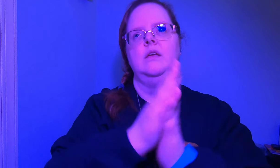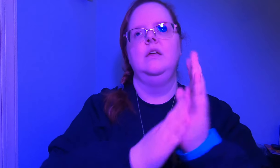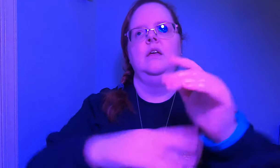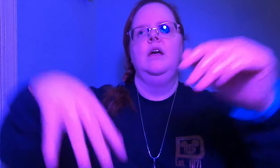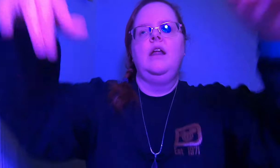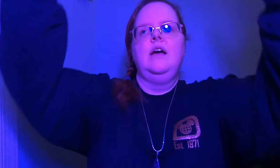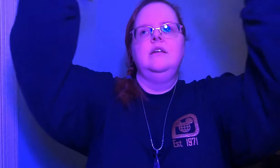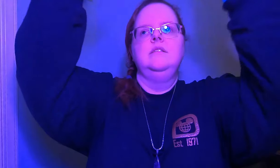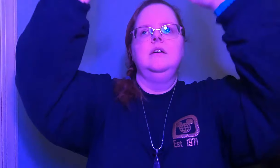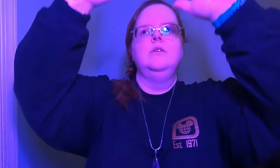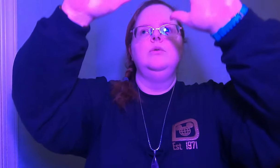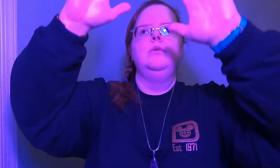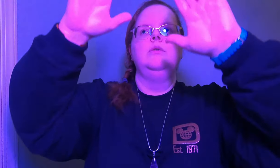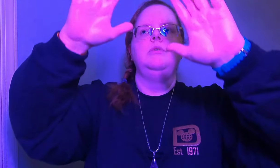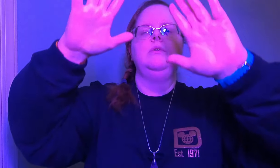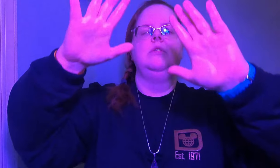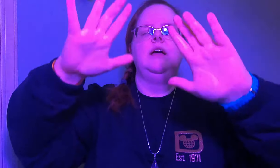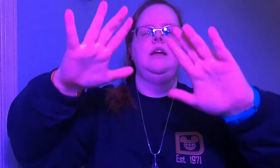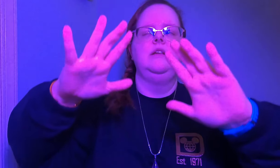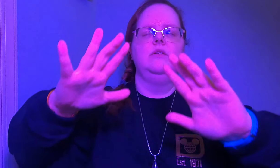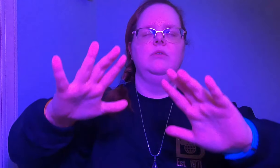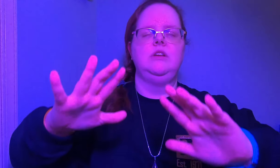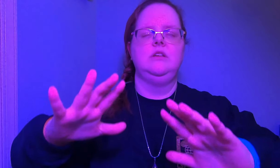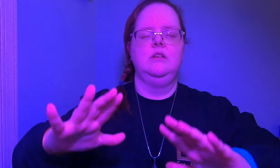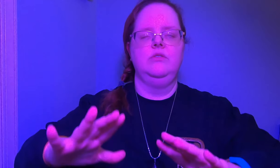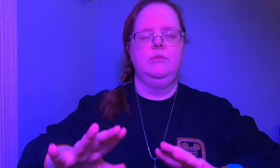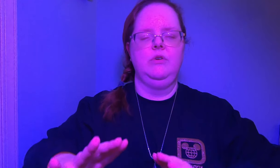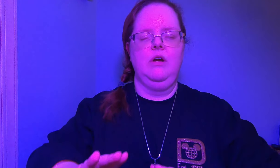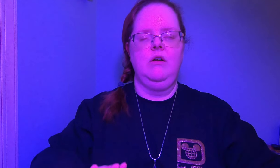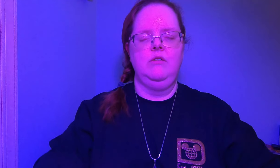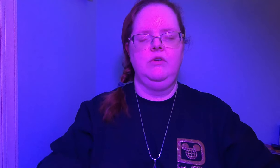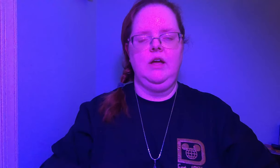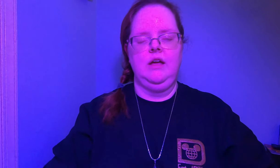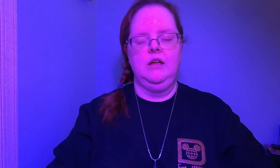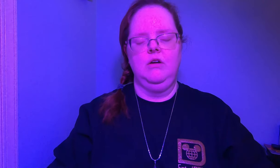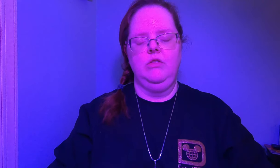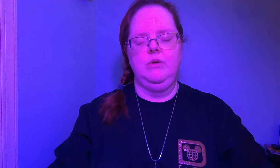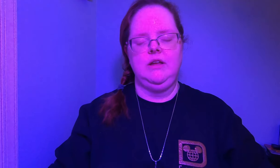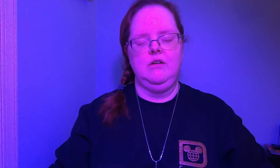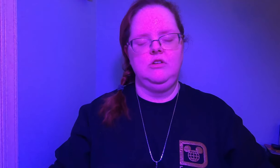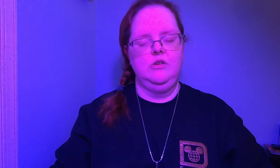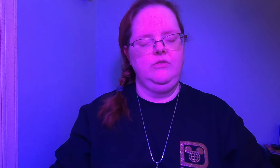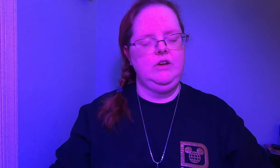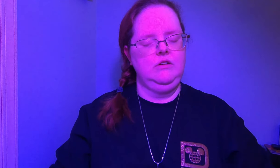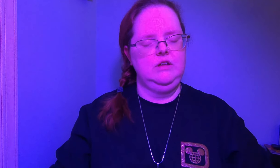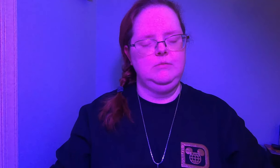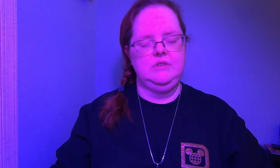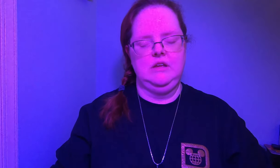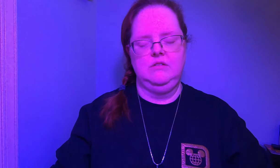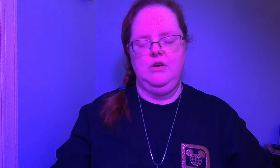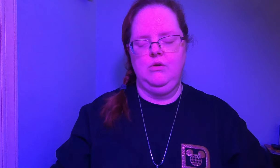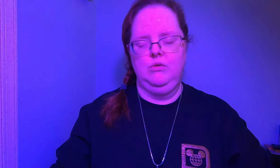and as that cool blue light reaches from the crown of your head all the way down to your fingertips and toes